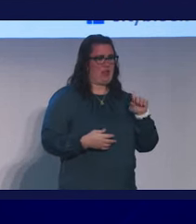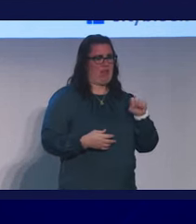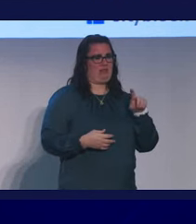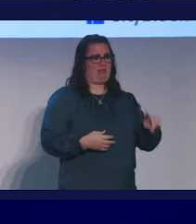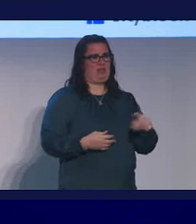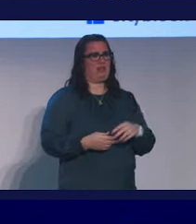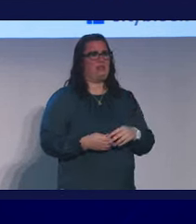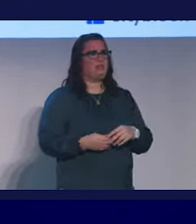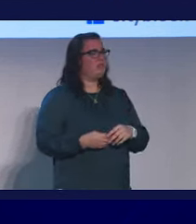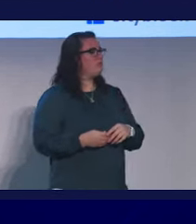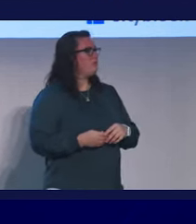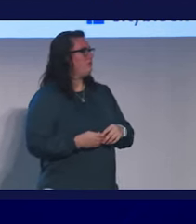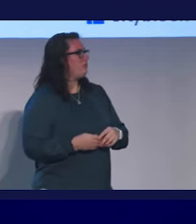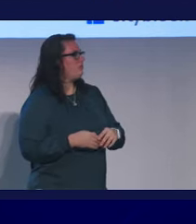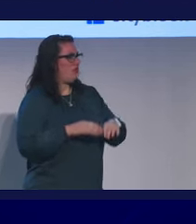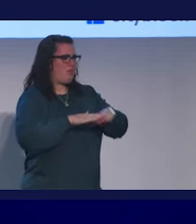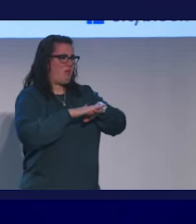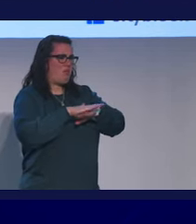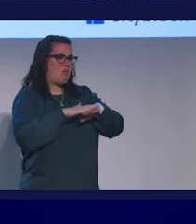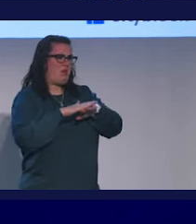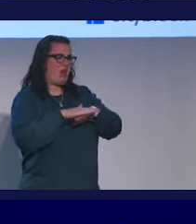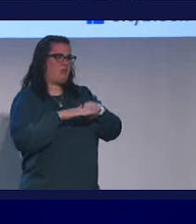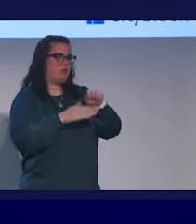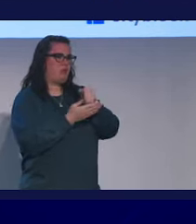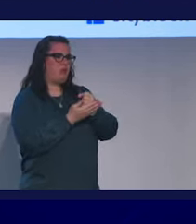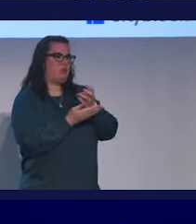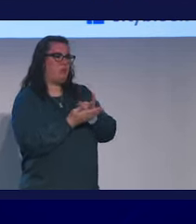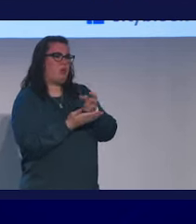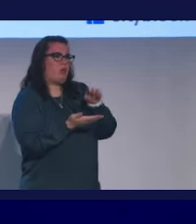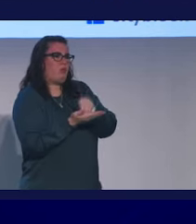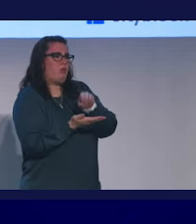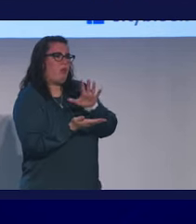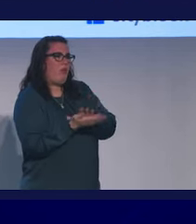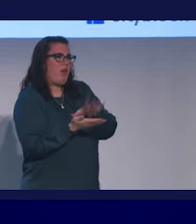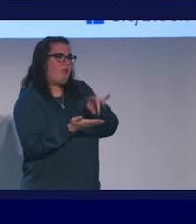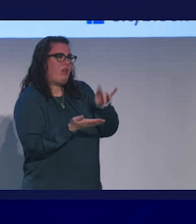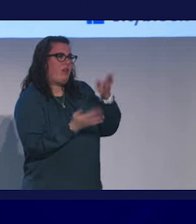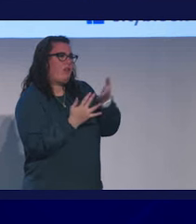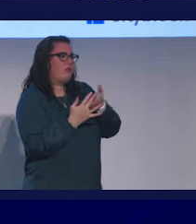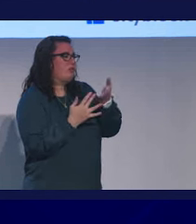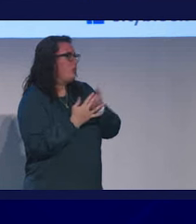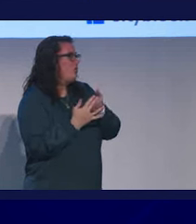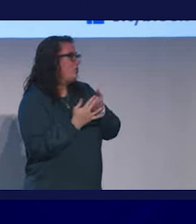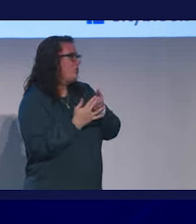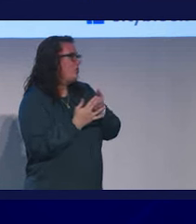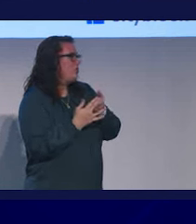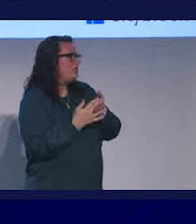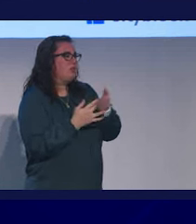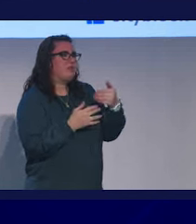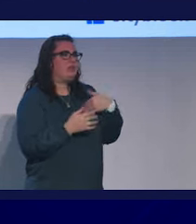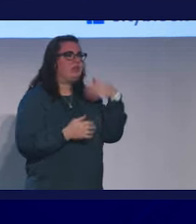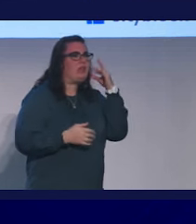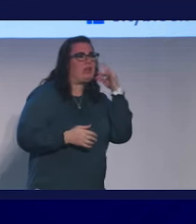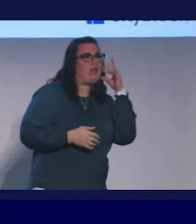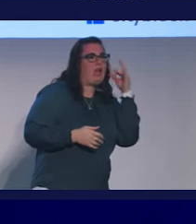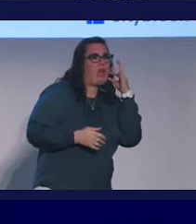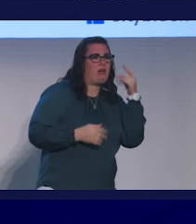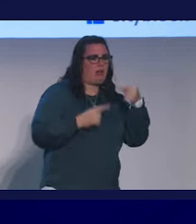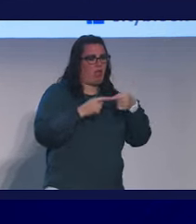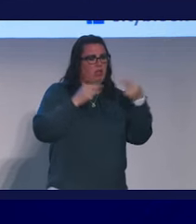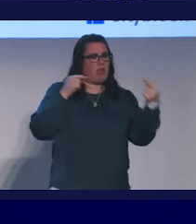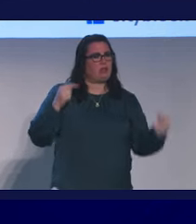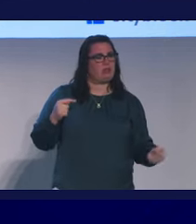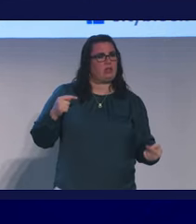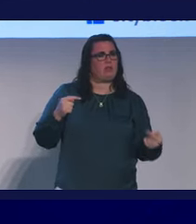and buried right in the bottom of a social worker's note one time, I found in her chart that she had a cat that she was allergic